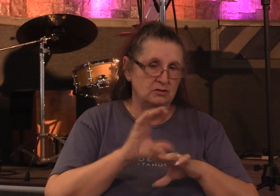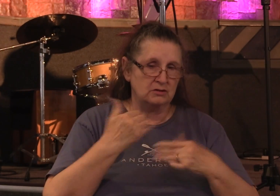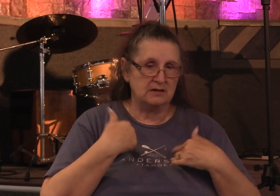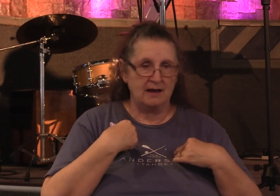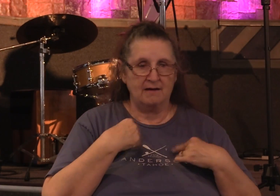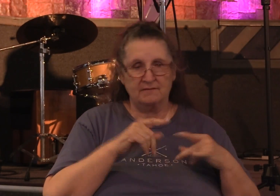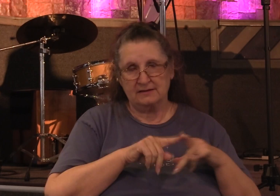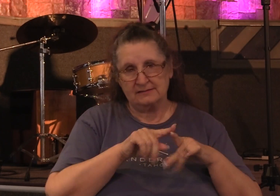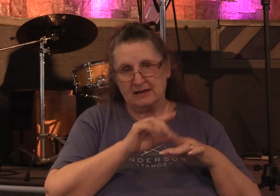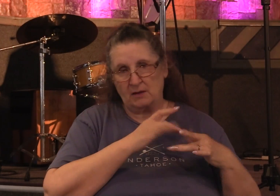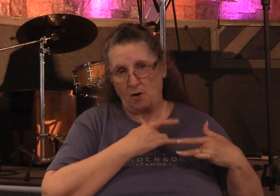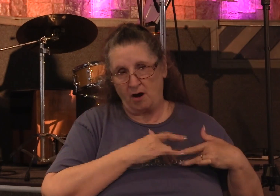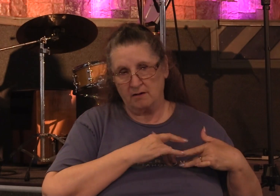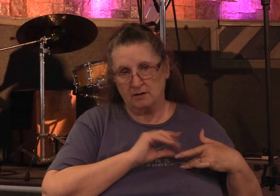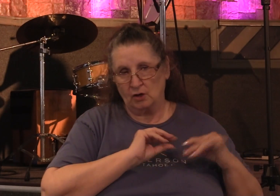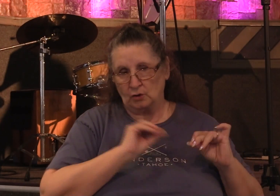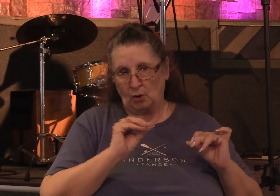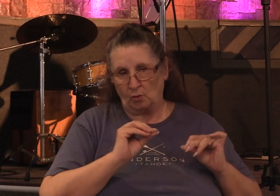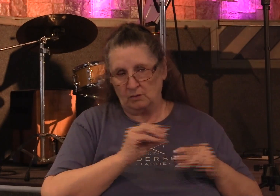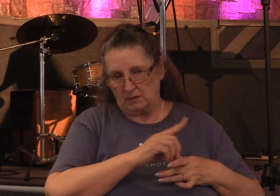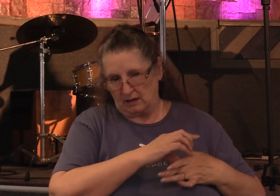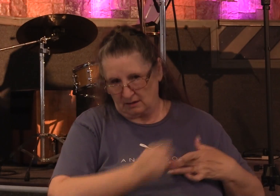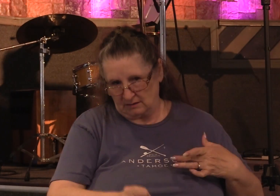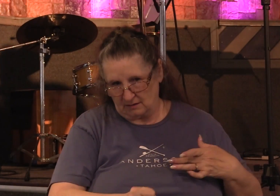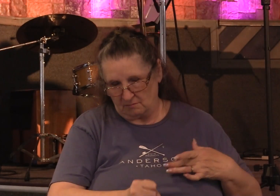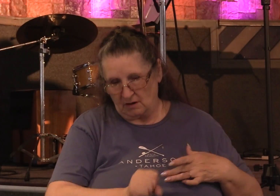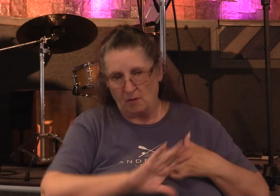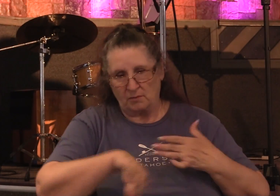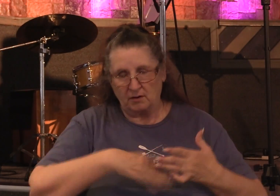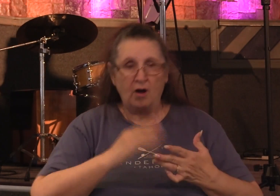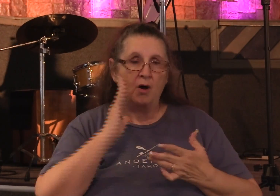that no one be condemned, but be saved through faith in Christ.